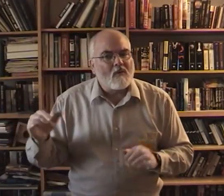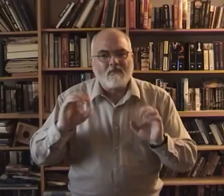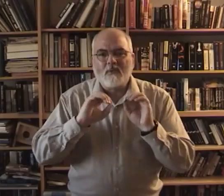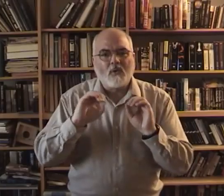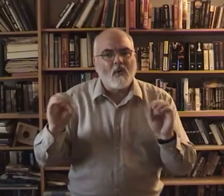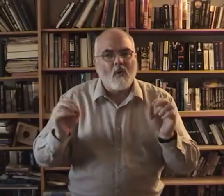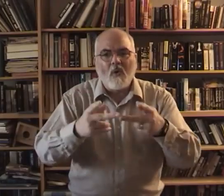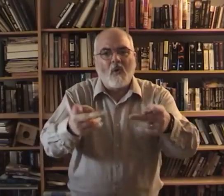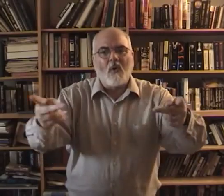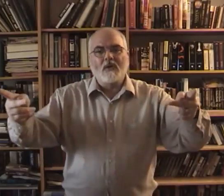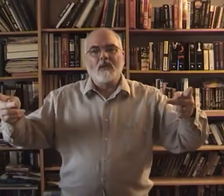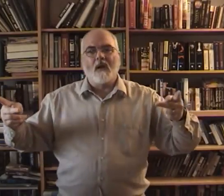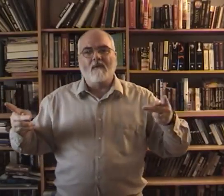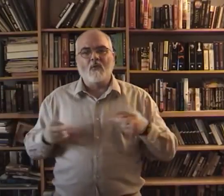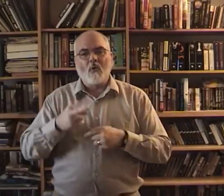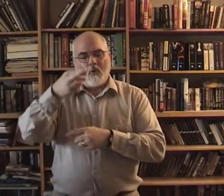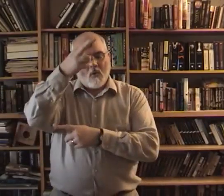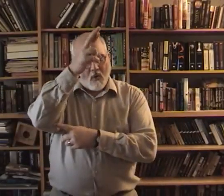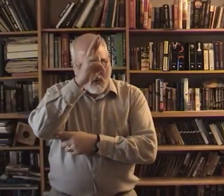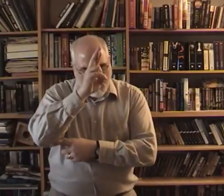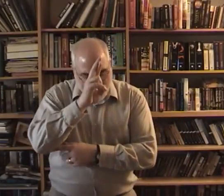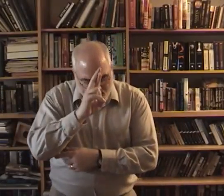courts of royalty